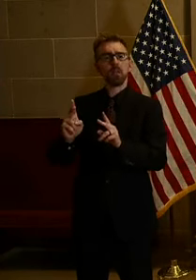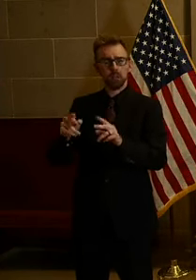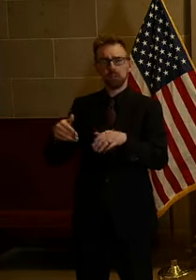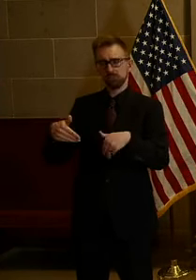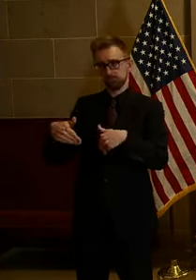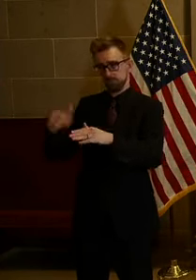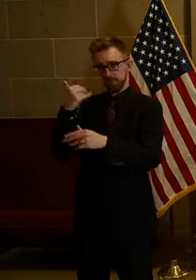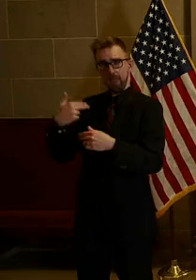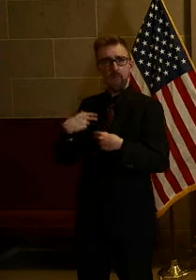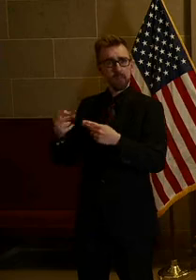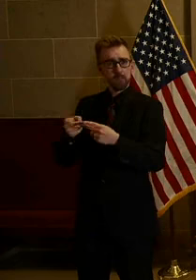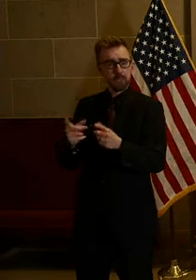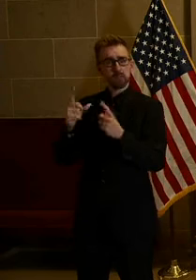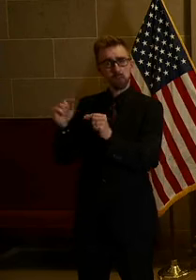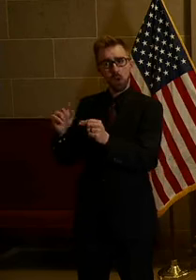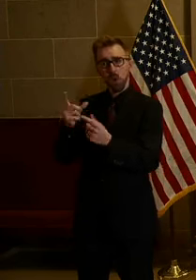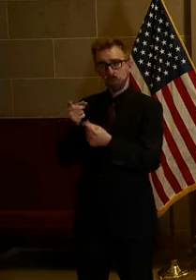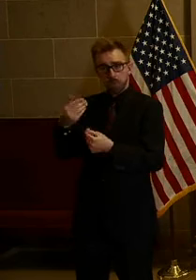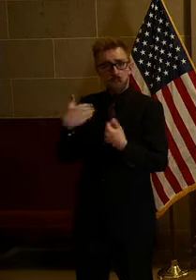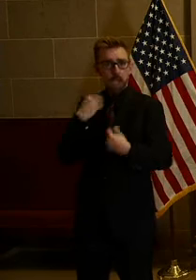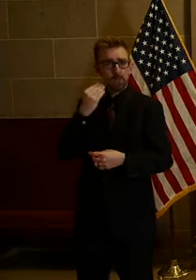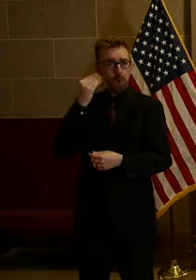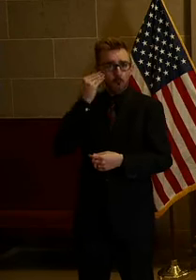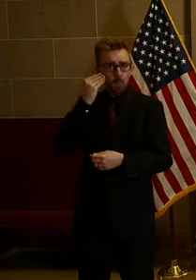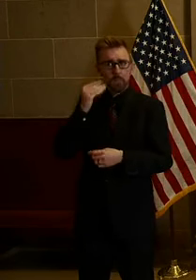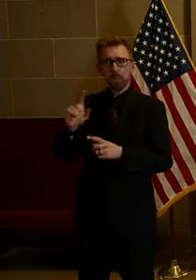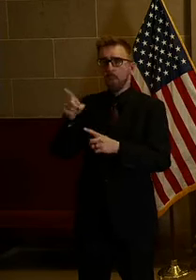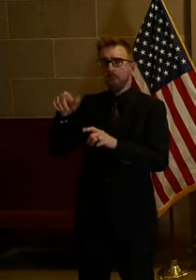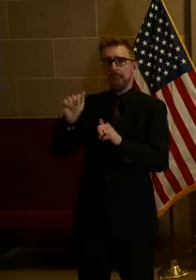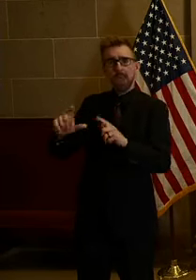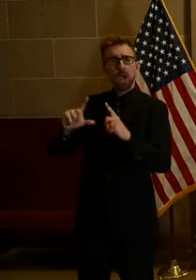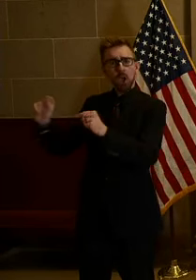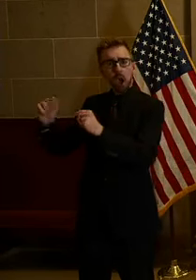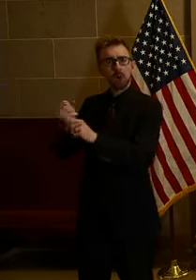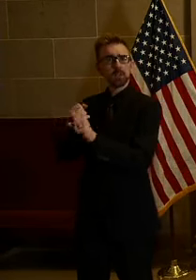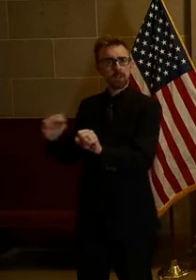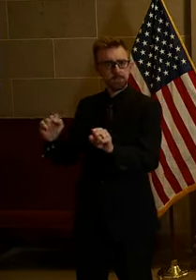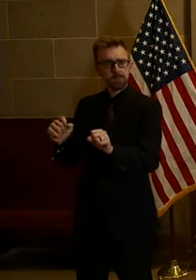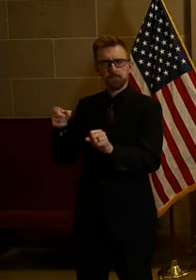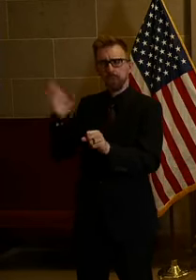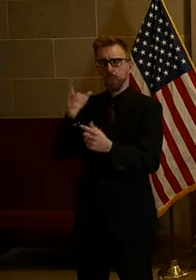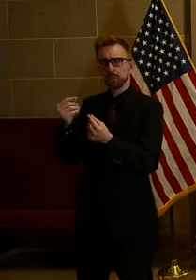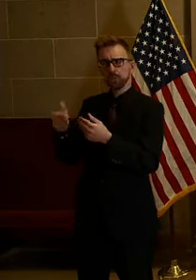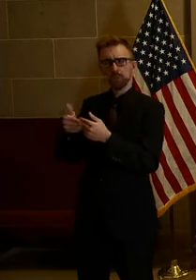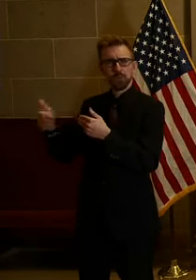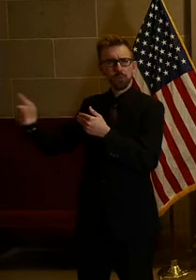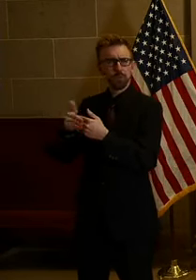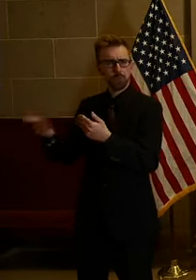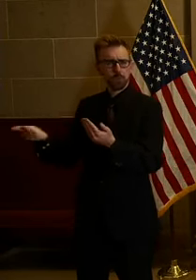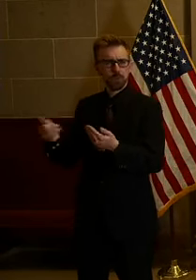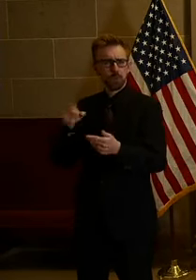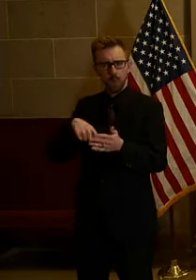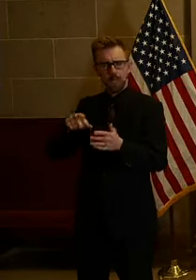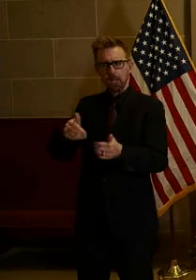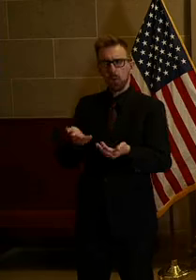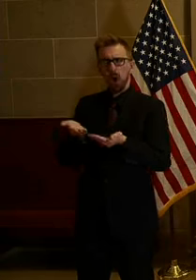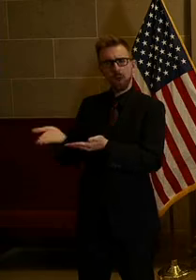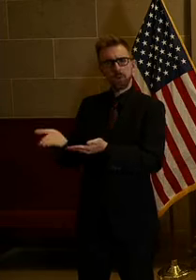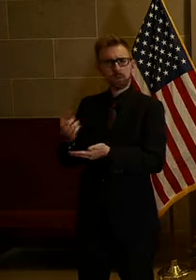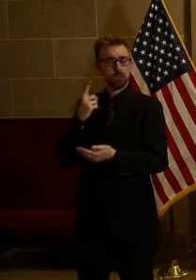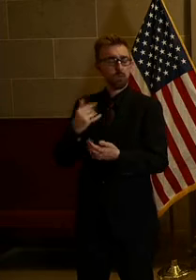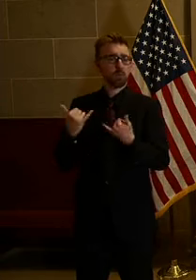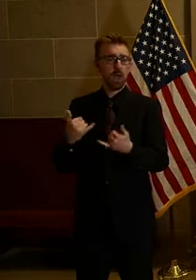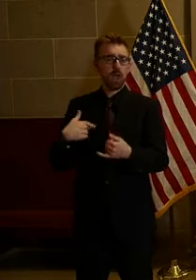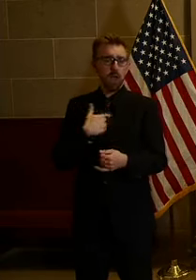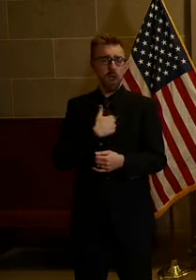a place to go, do they have a home? Do they have a location? And again, what are they going to do? You know, what do you have to offer them right now? Probably